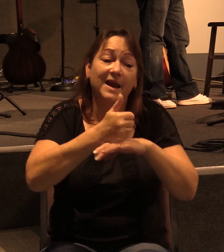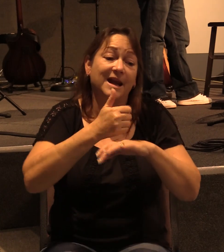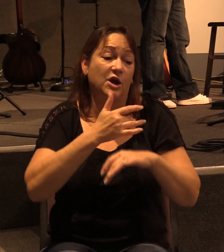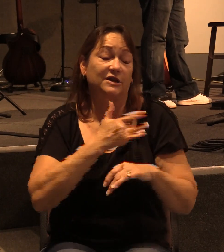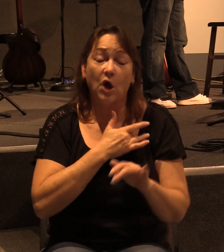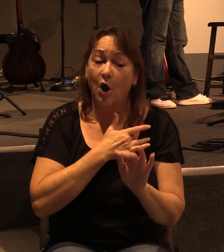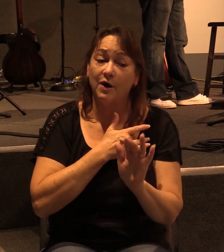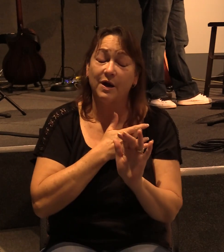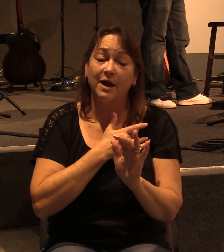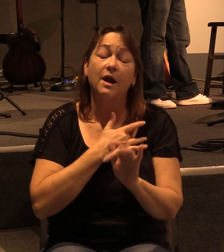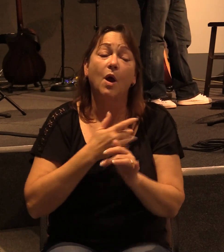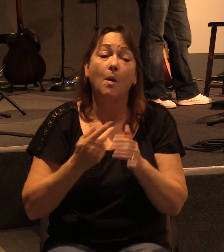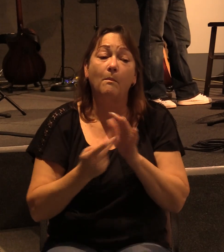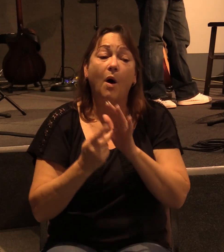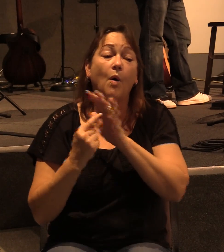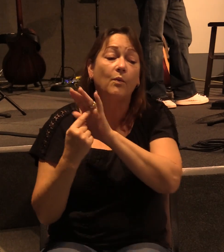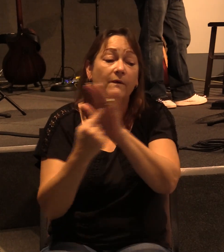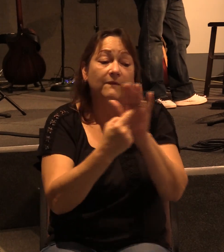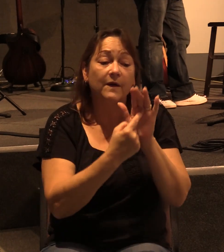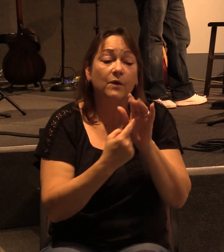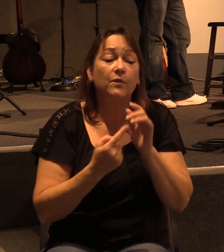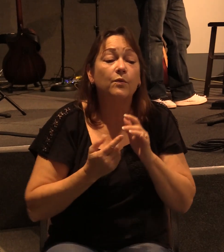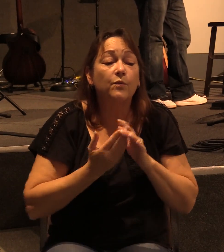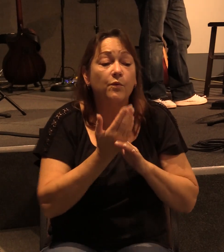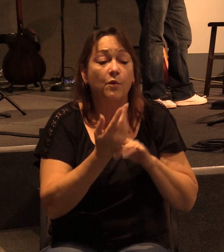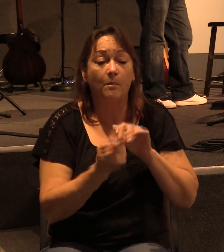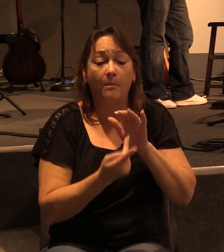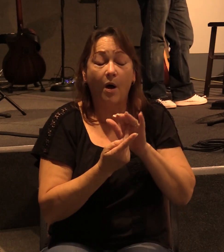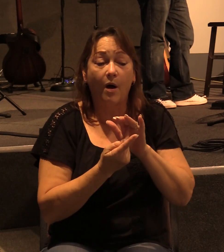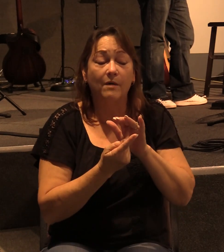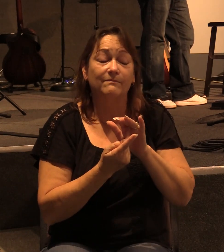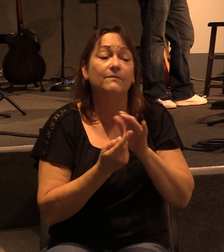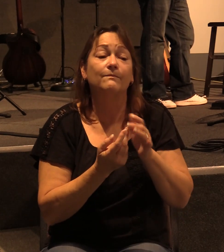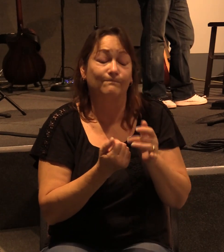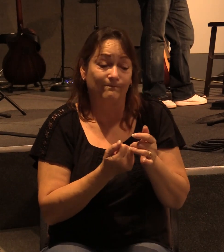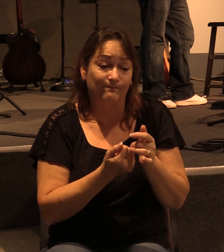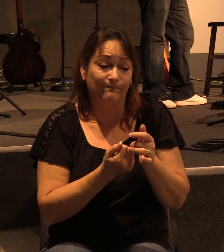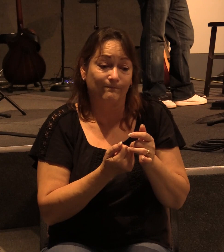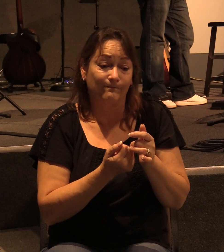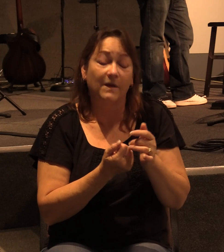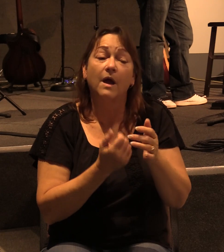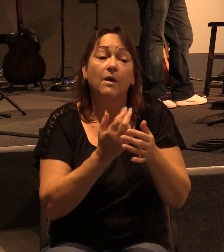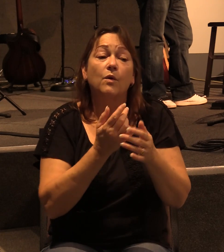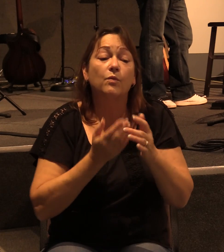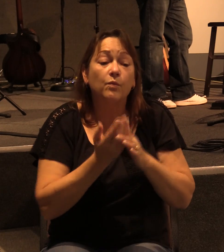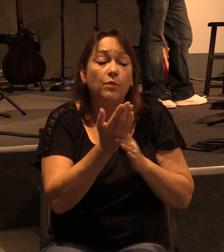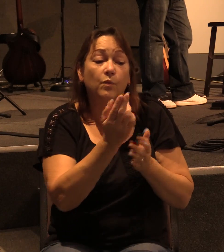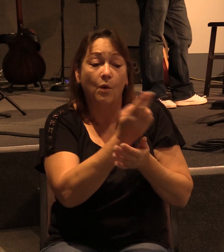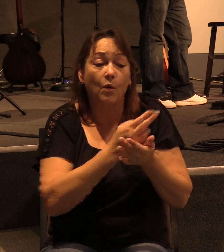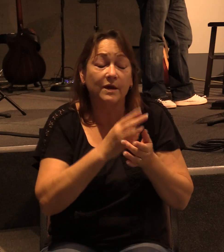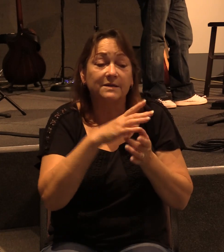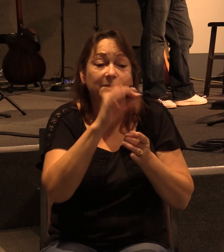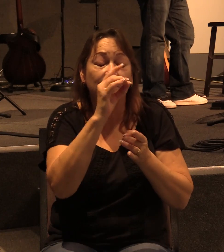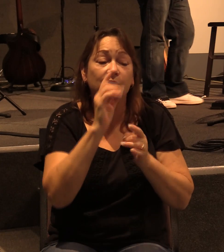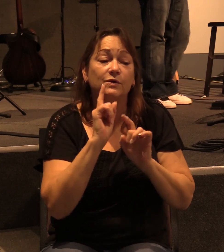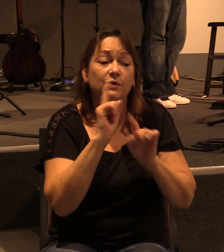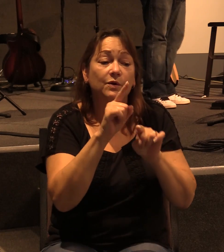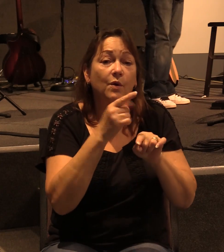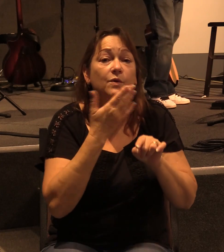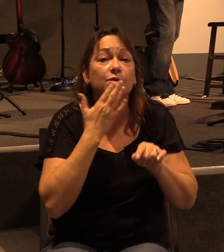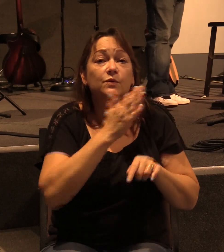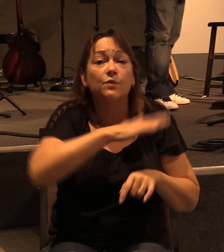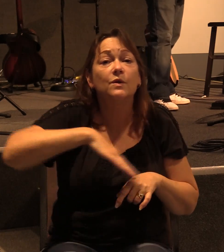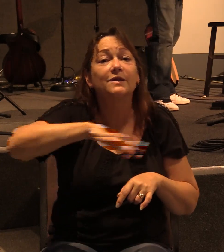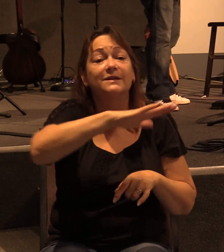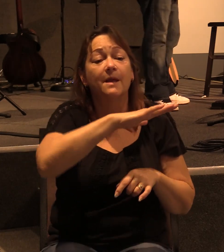God revealed to Paul through the Holy Spirit that he wanted him to go to Jerusalem. And it was there in